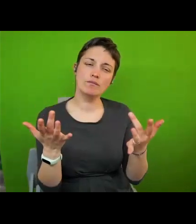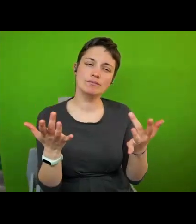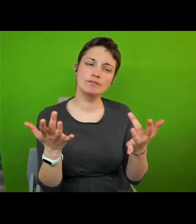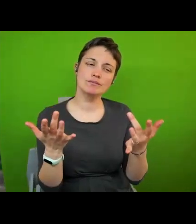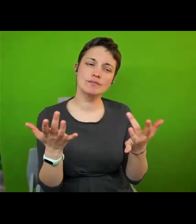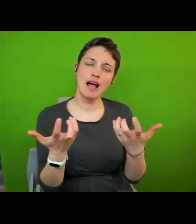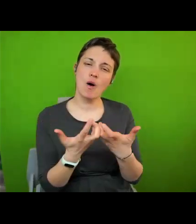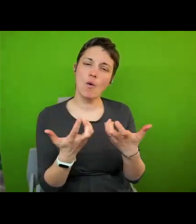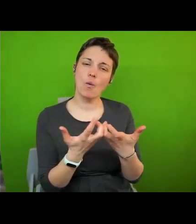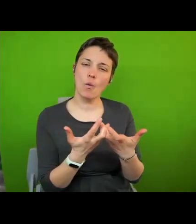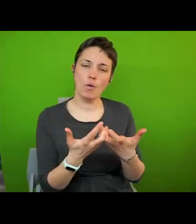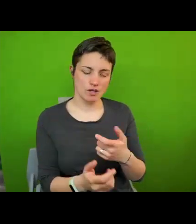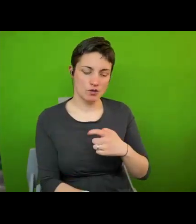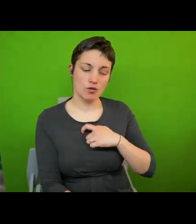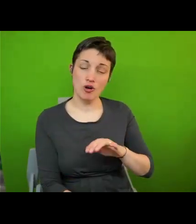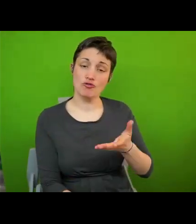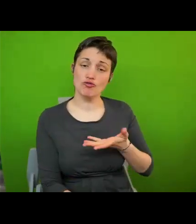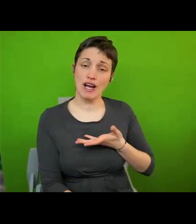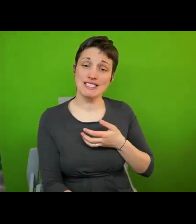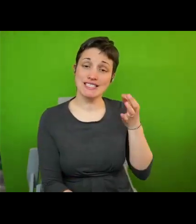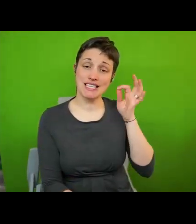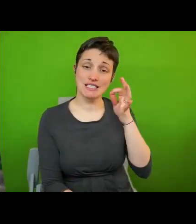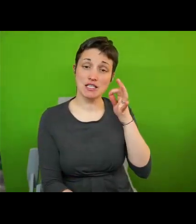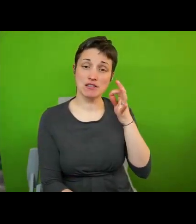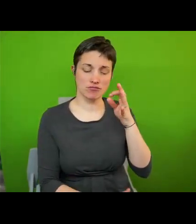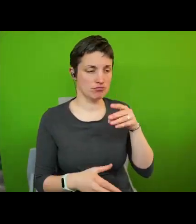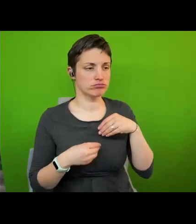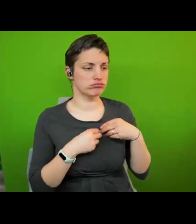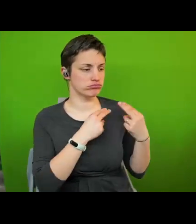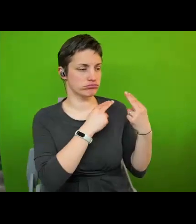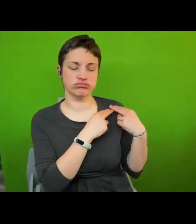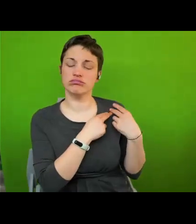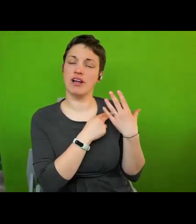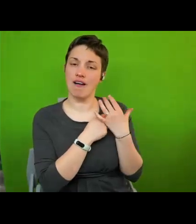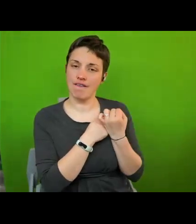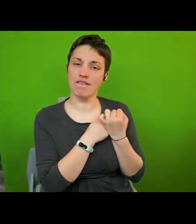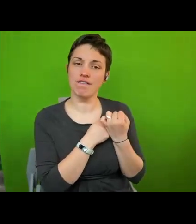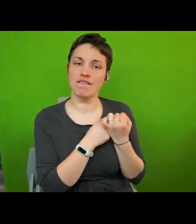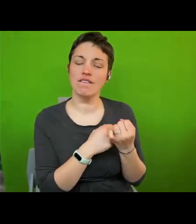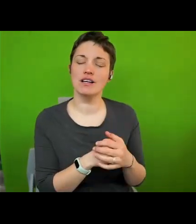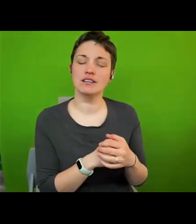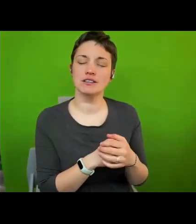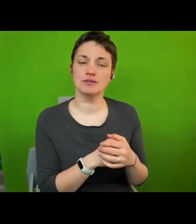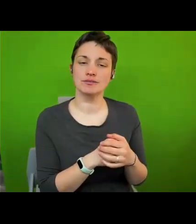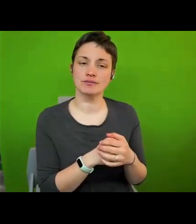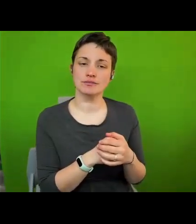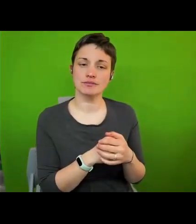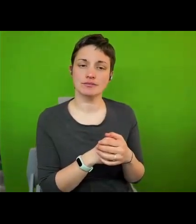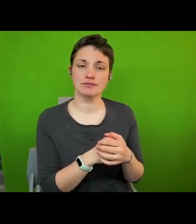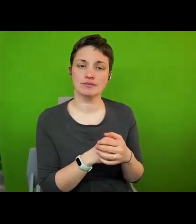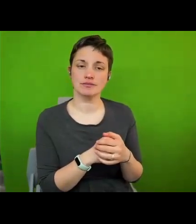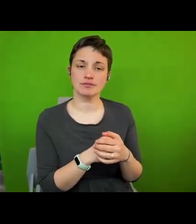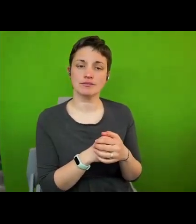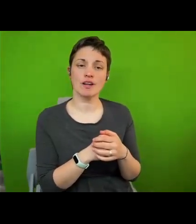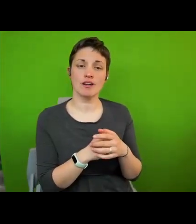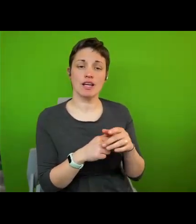agency for human rights cities on the global scale the future place of human rights cities in the international